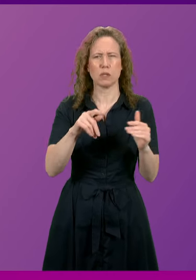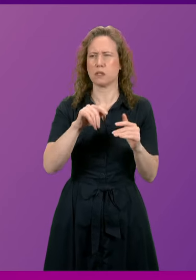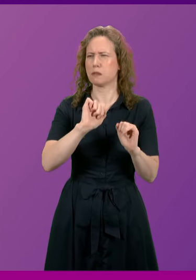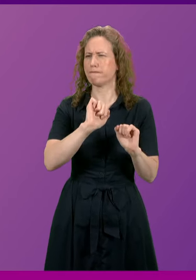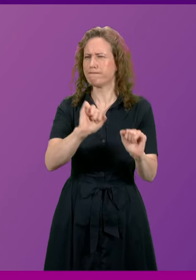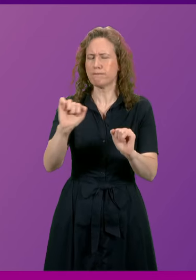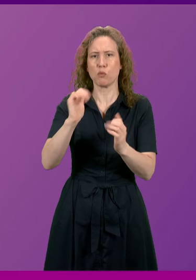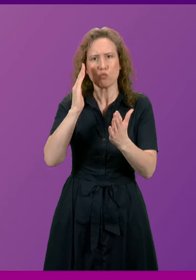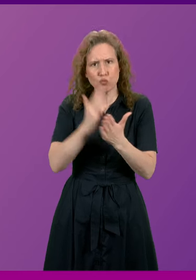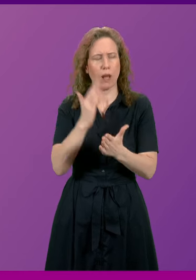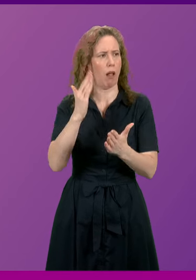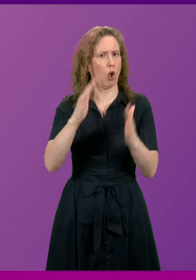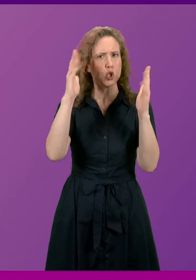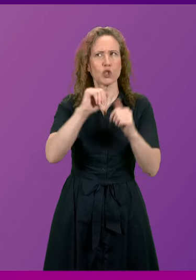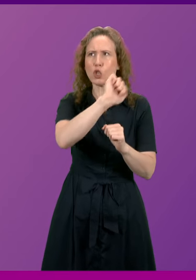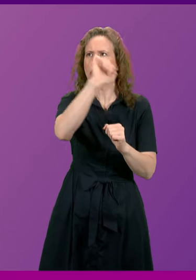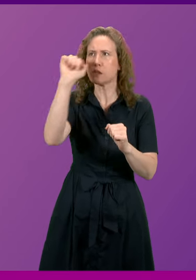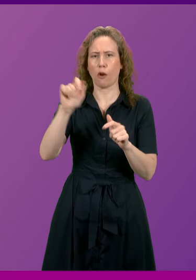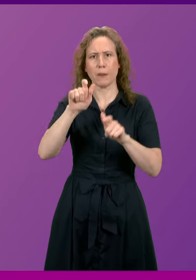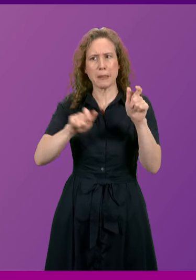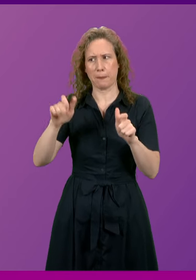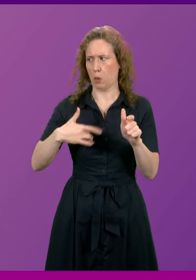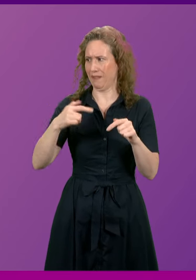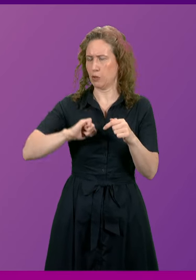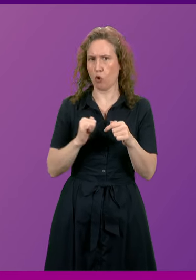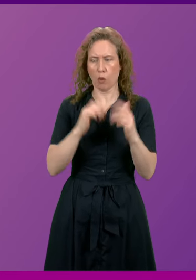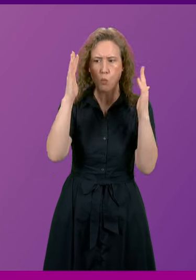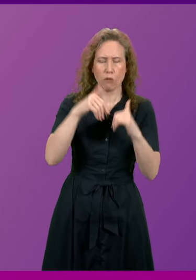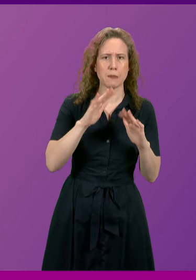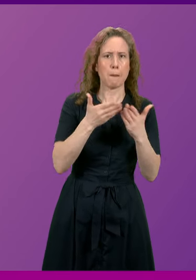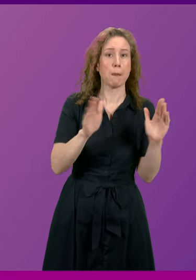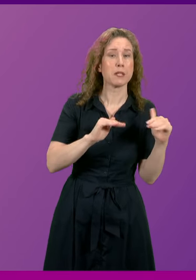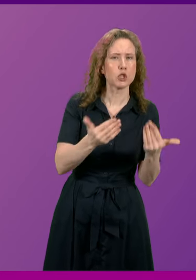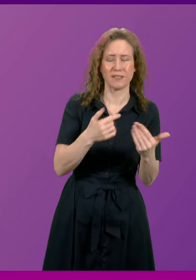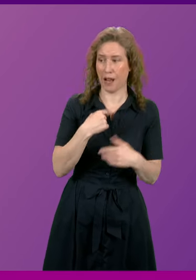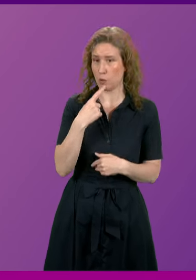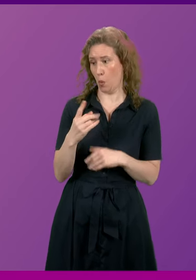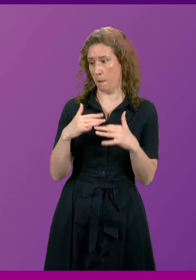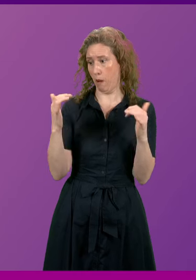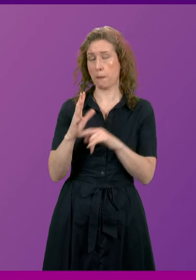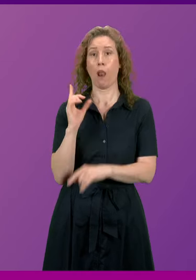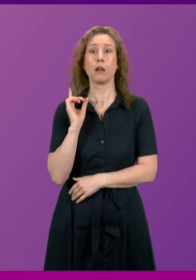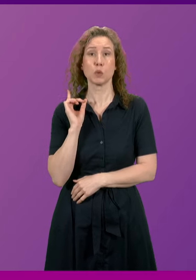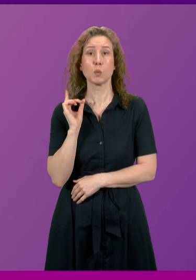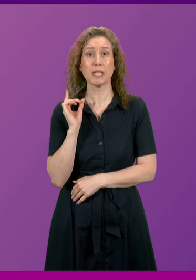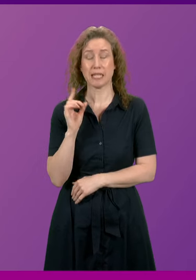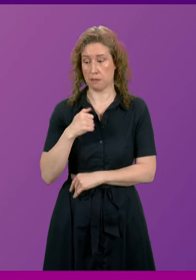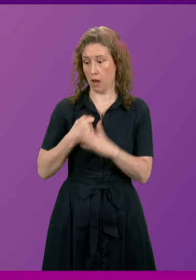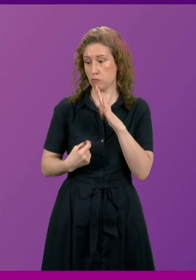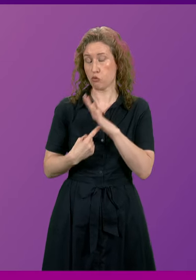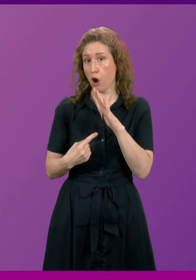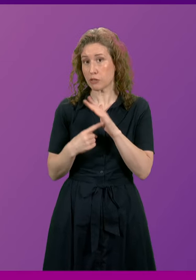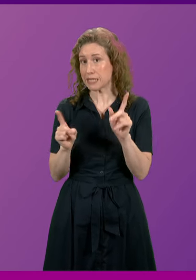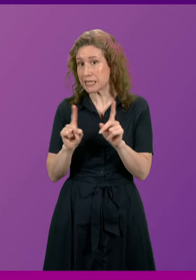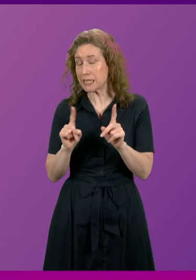real and legitimate concerns of people in Scotland about our public services. I said to Parliament last week that my priorities